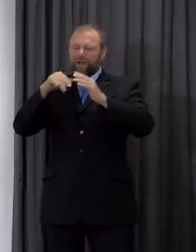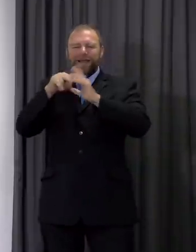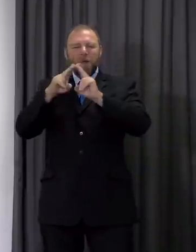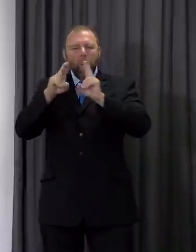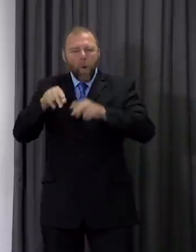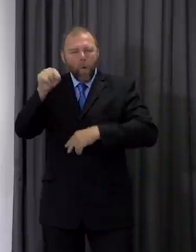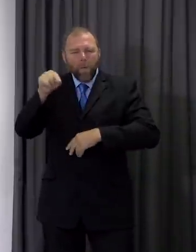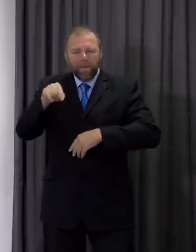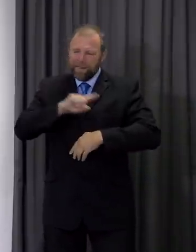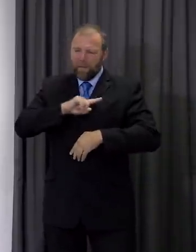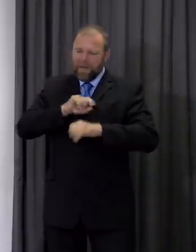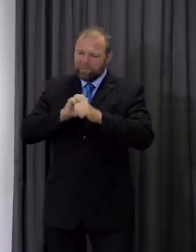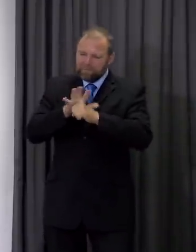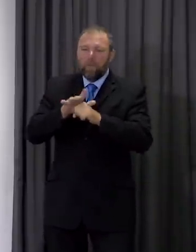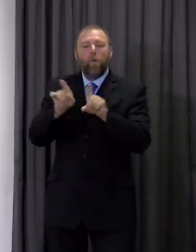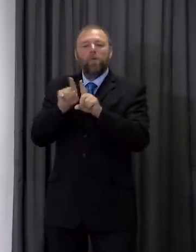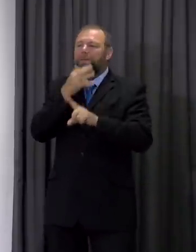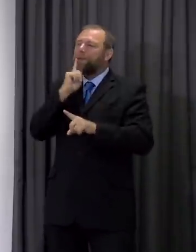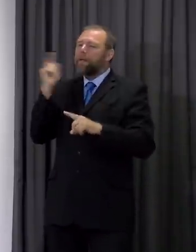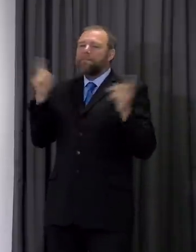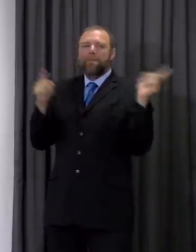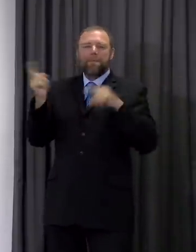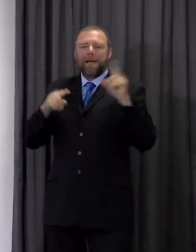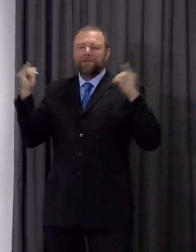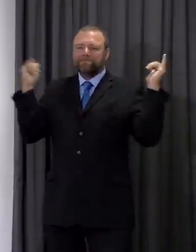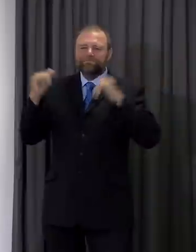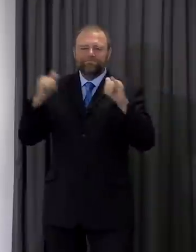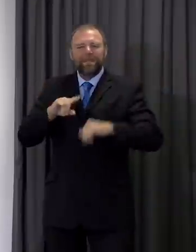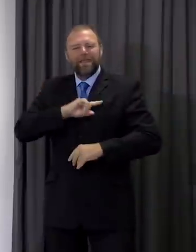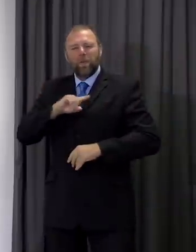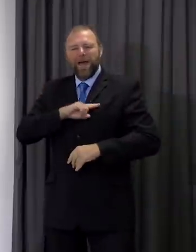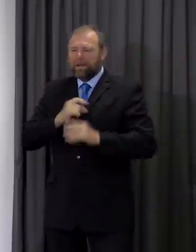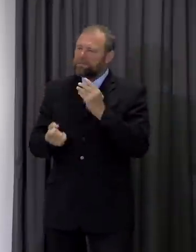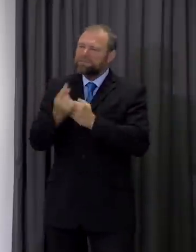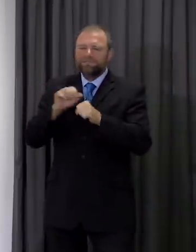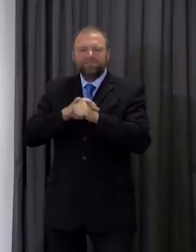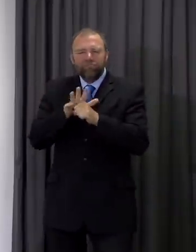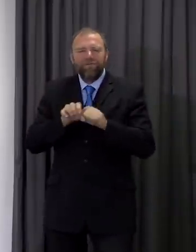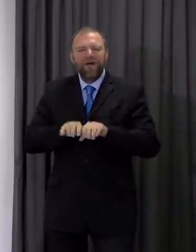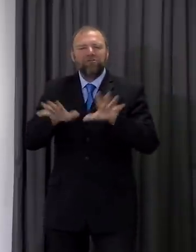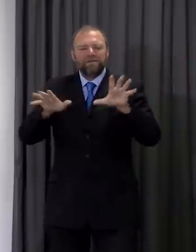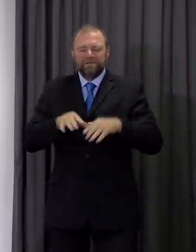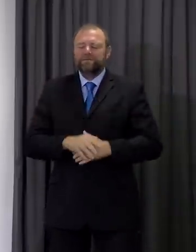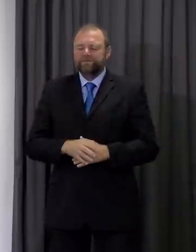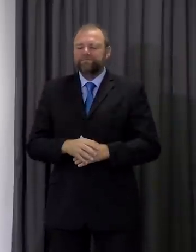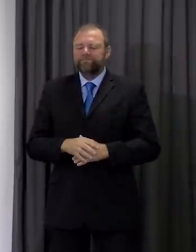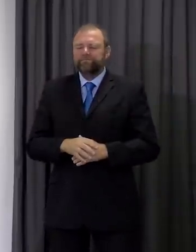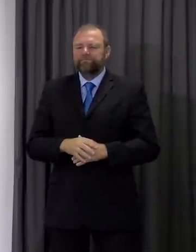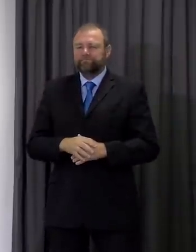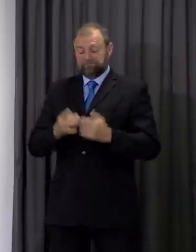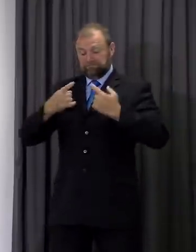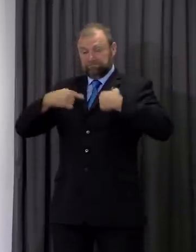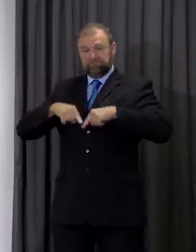imported cases from holiday travel. We're also updating our coronavirus control plan to